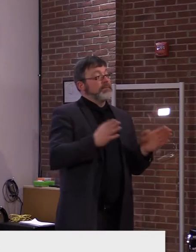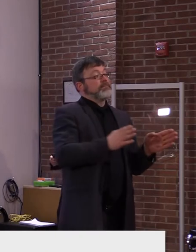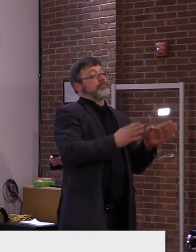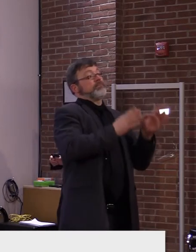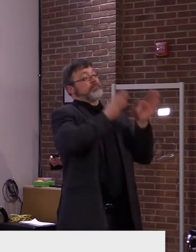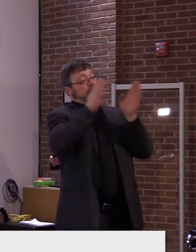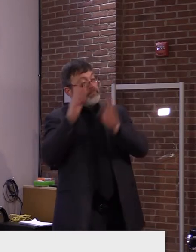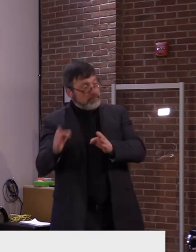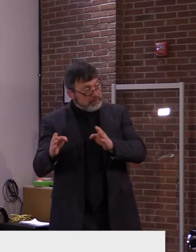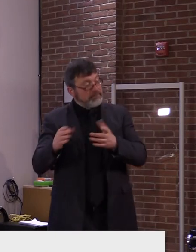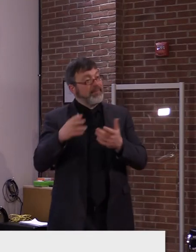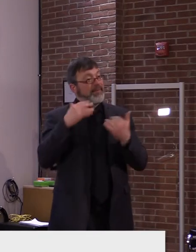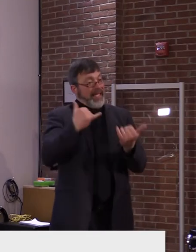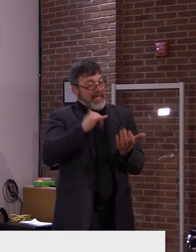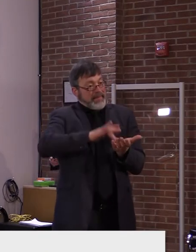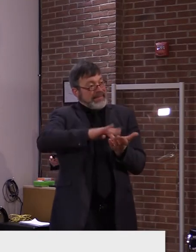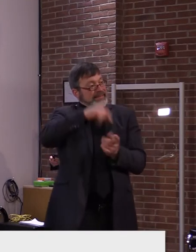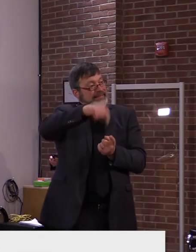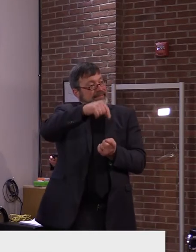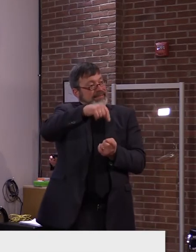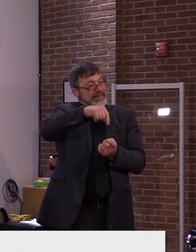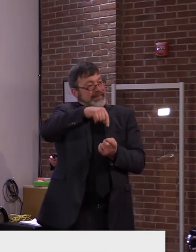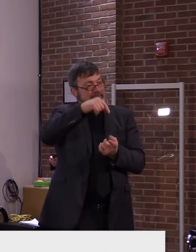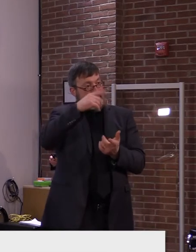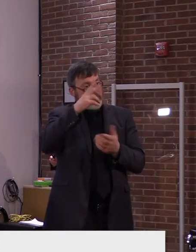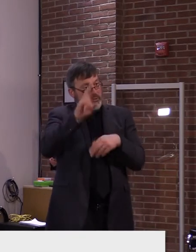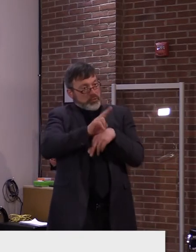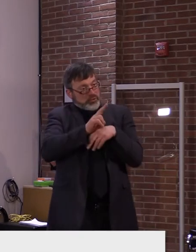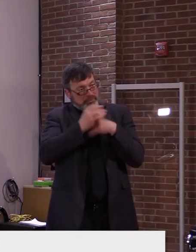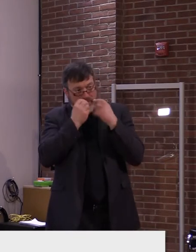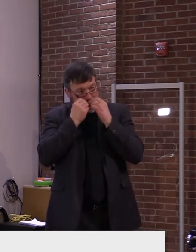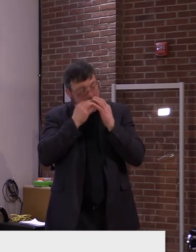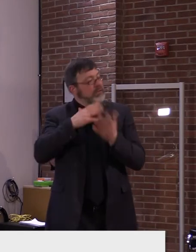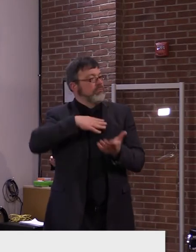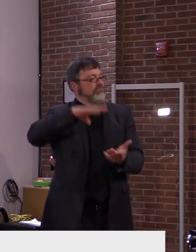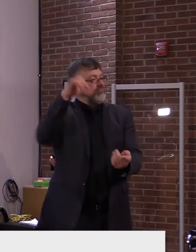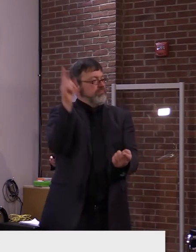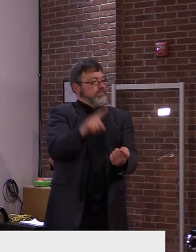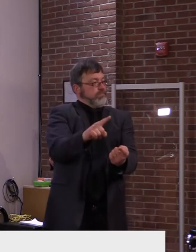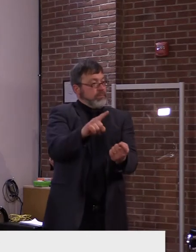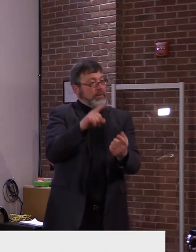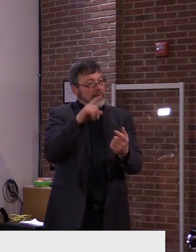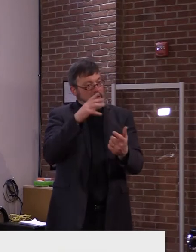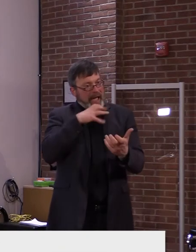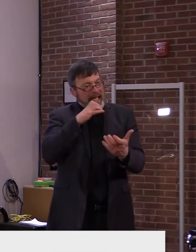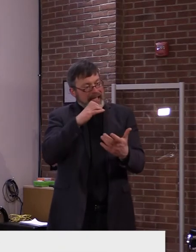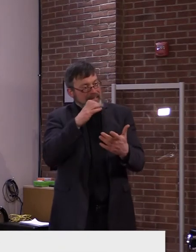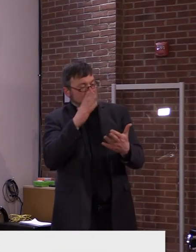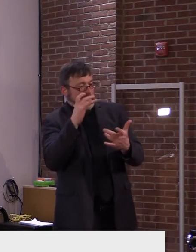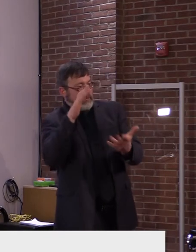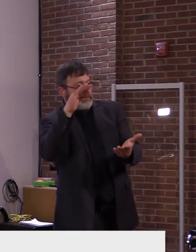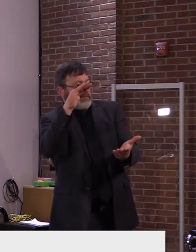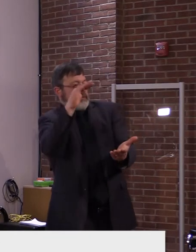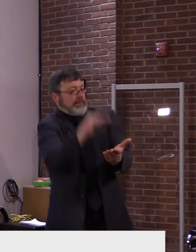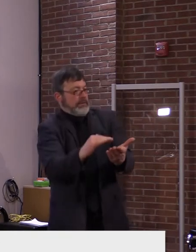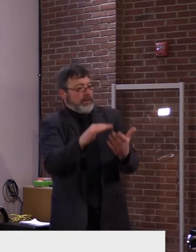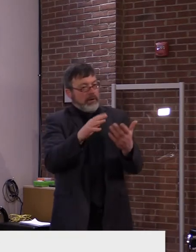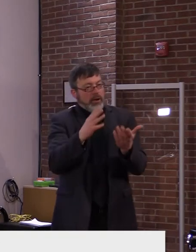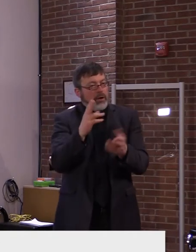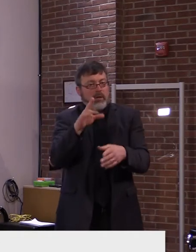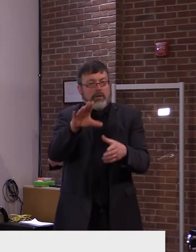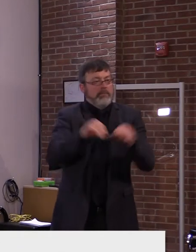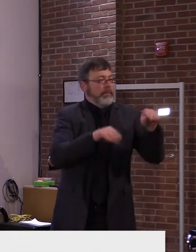buprenorphine, uh, they now have a ready avenue to do that. And I don't want people to think that the substance misuse treatment